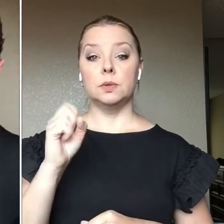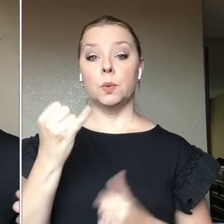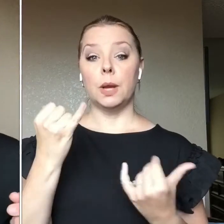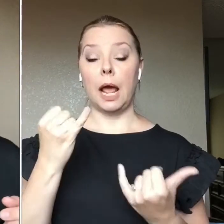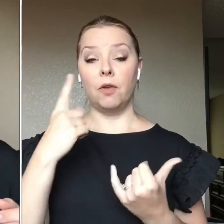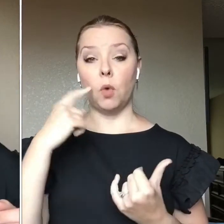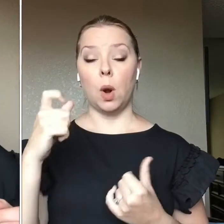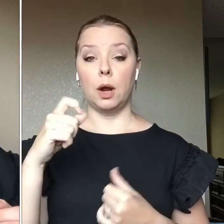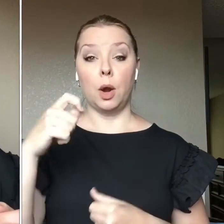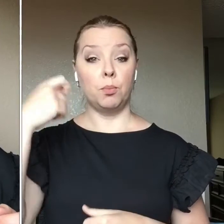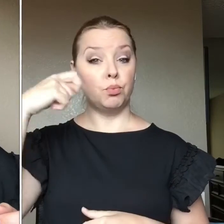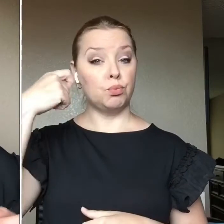I'm going to be using